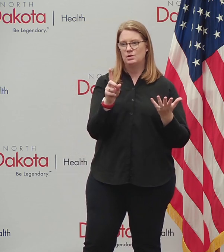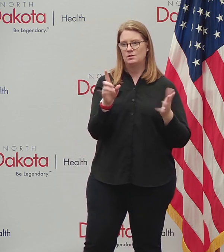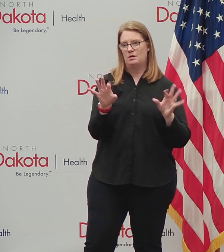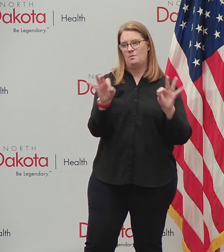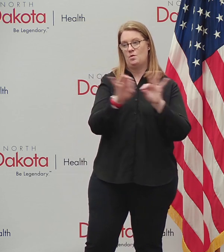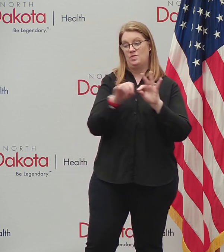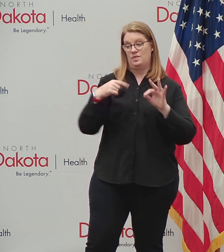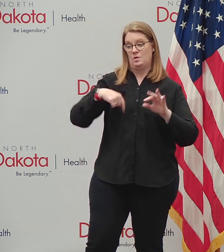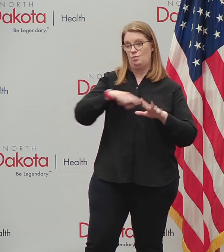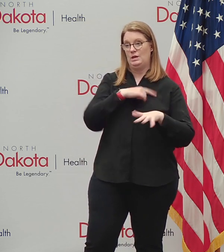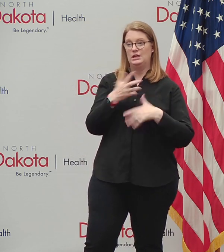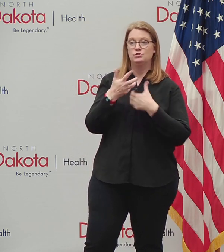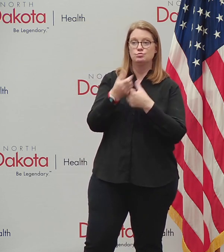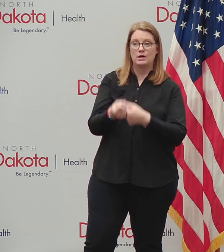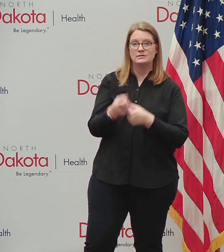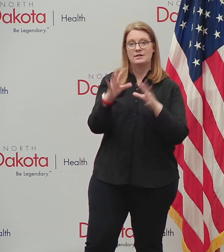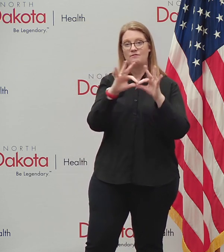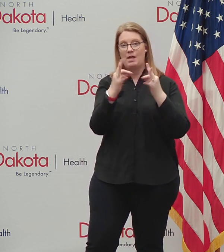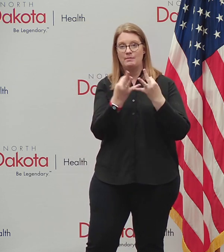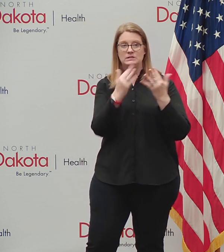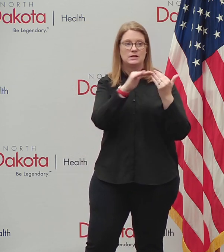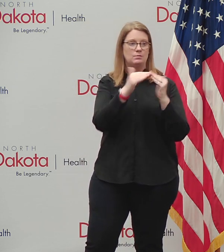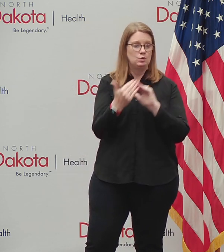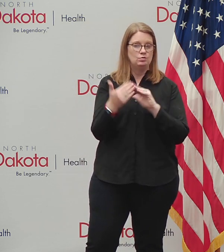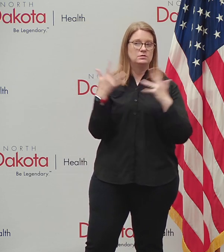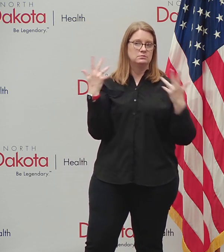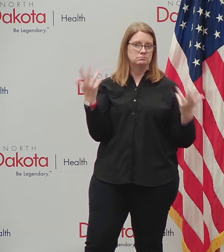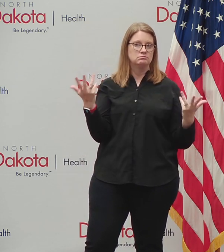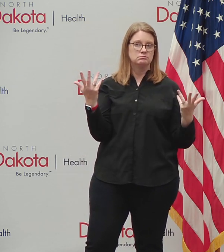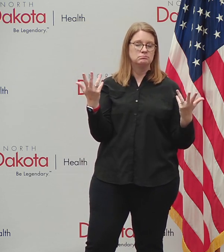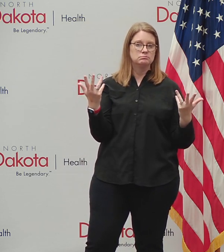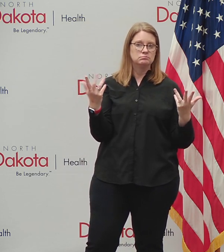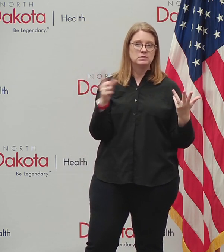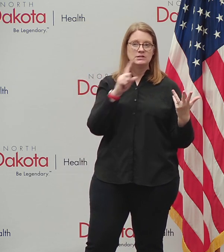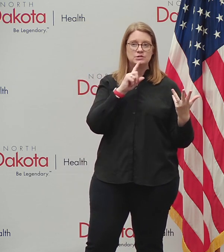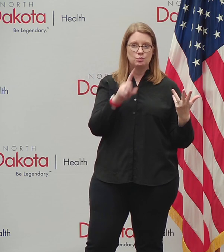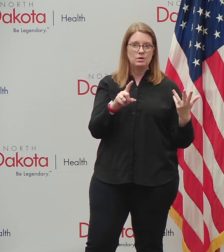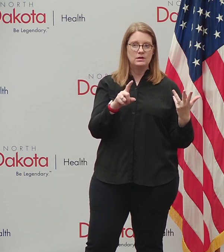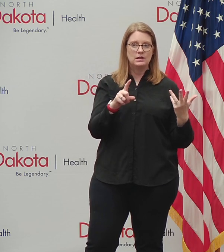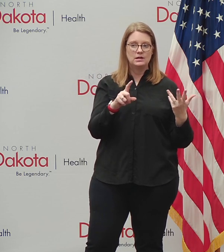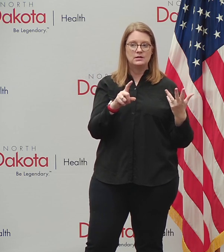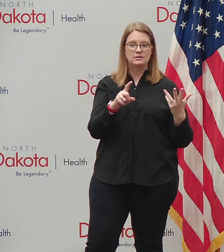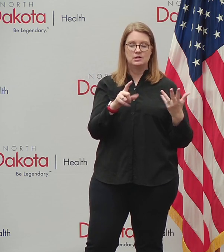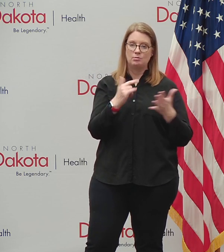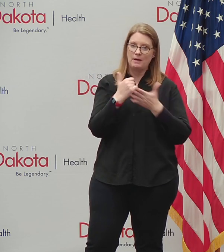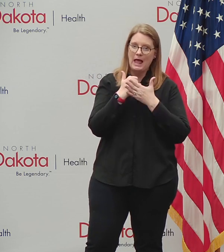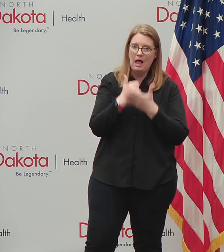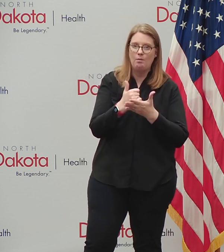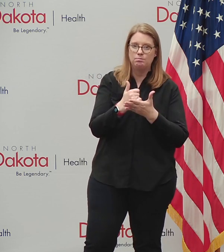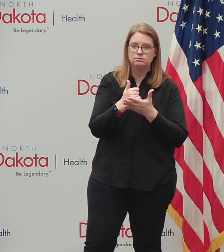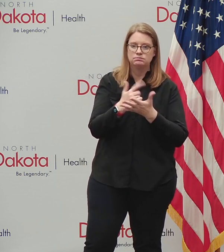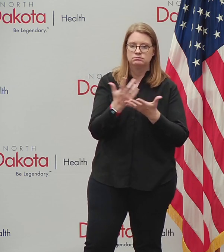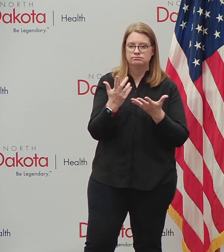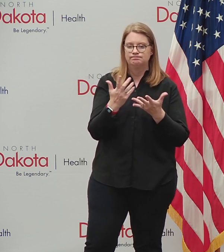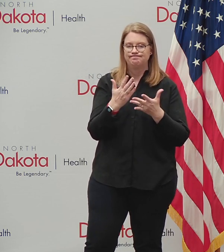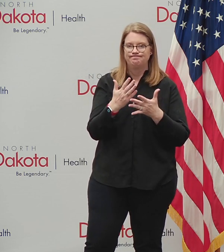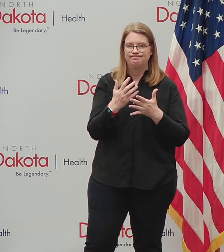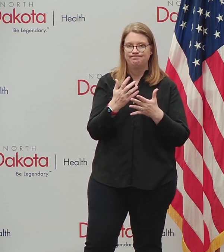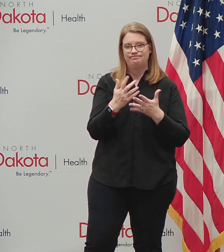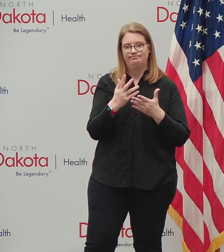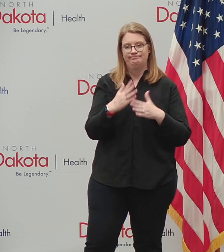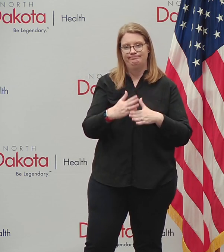families and communities, uh, and schools and other organizations to be on the front lines of this, of this battle. Uh, and,